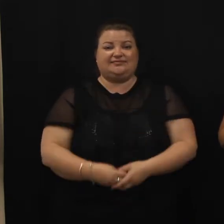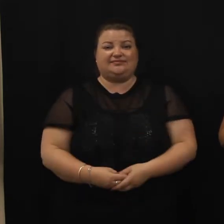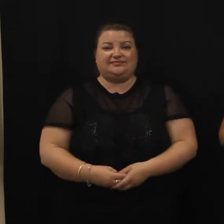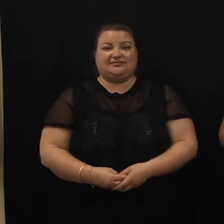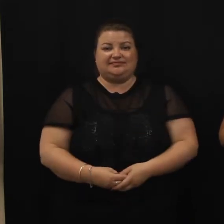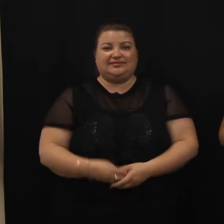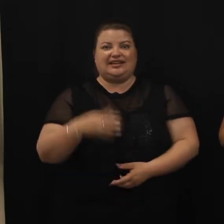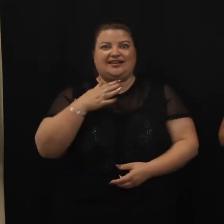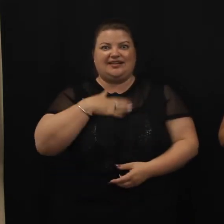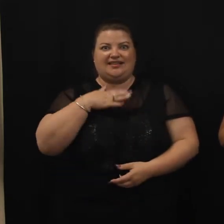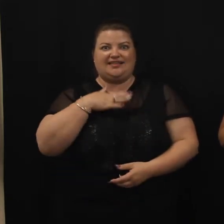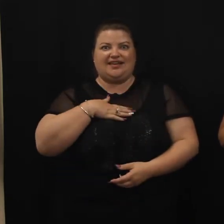likes them on toast.